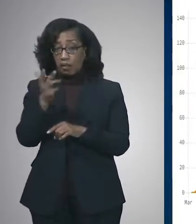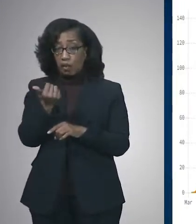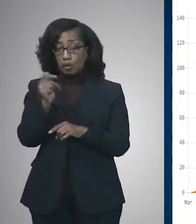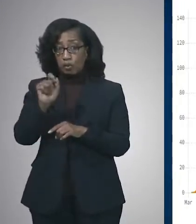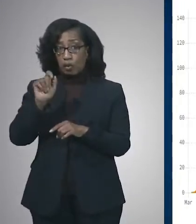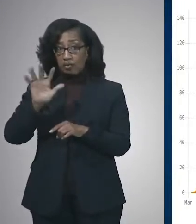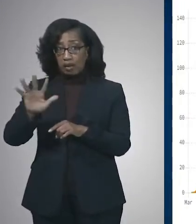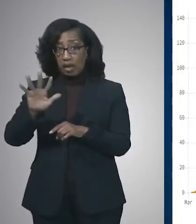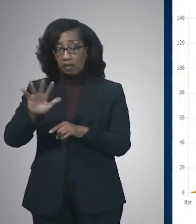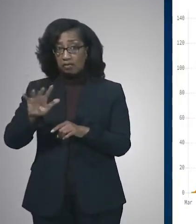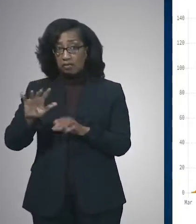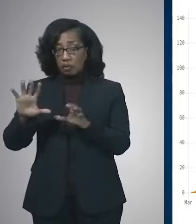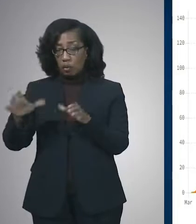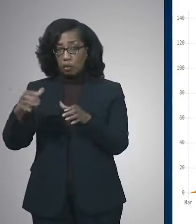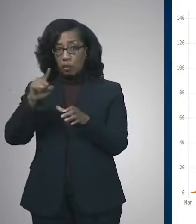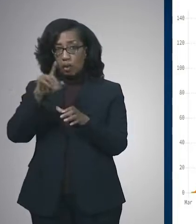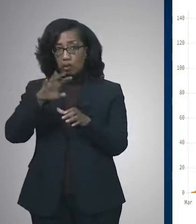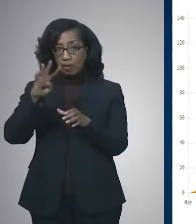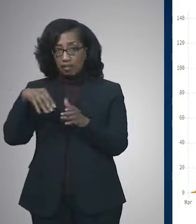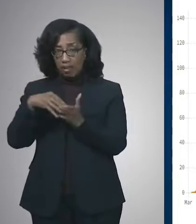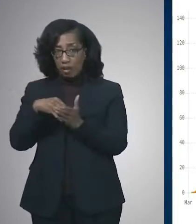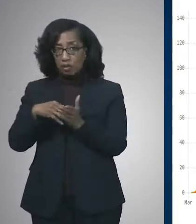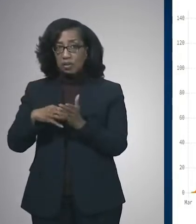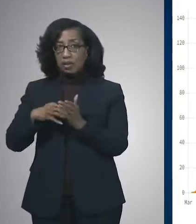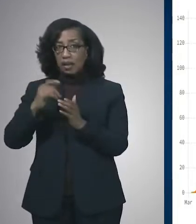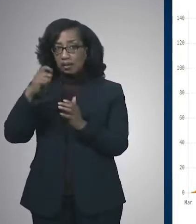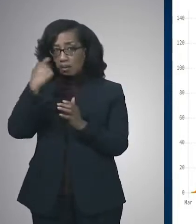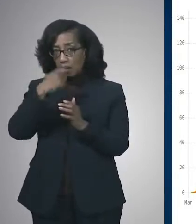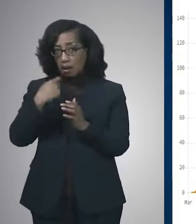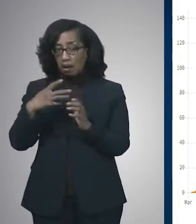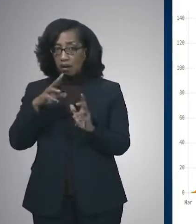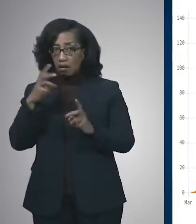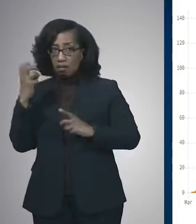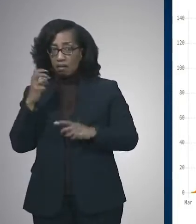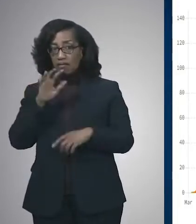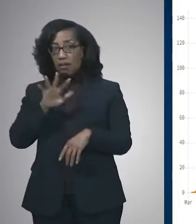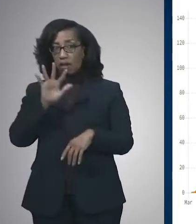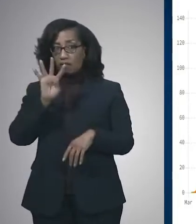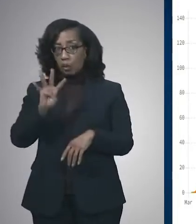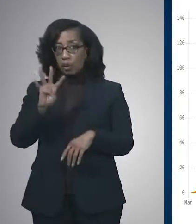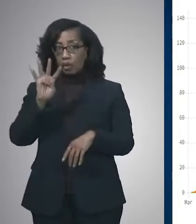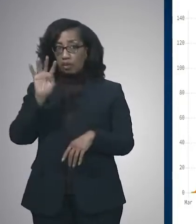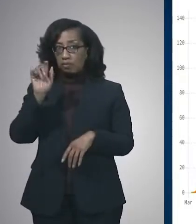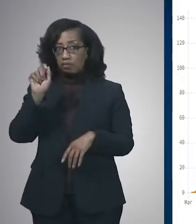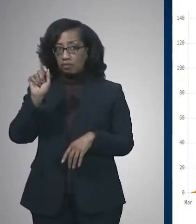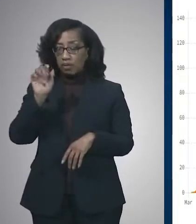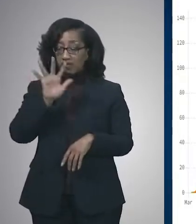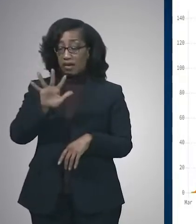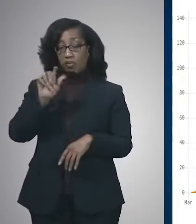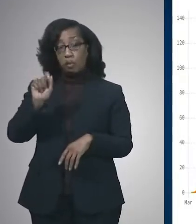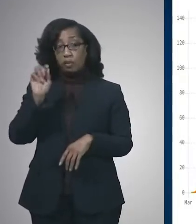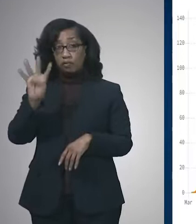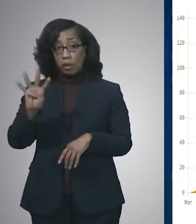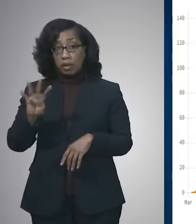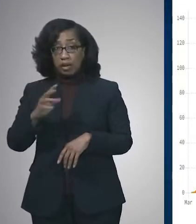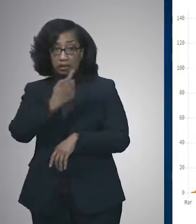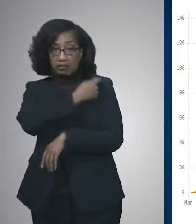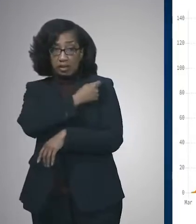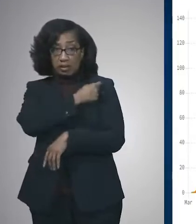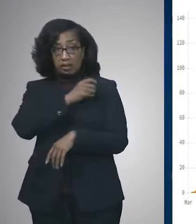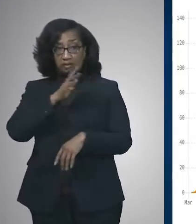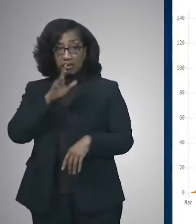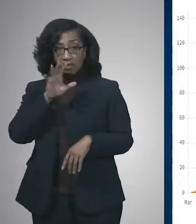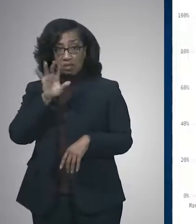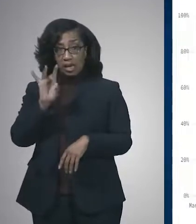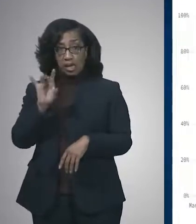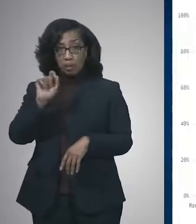cases per 100,000, and a test positivity rate of 5.4%, with a vaccination rate of 58.9%.